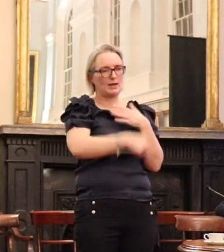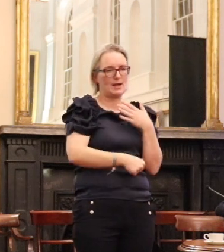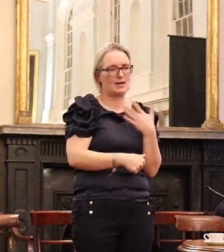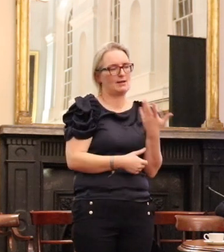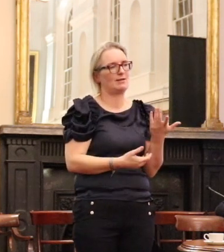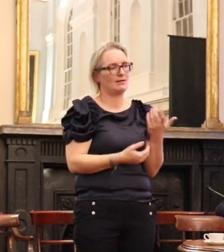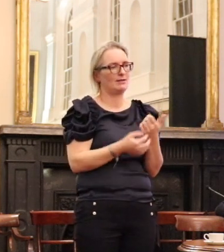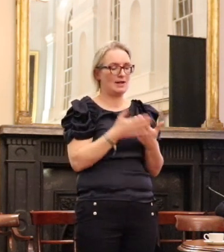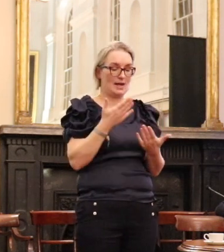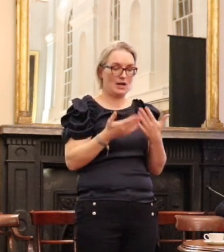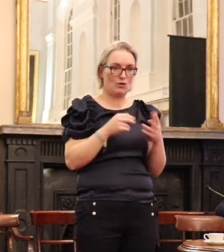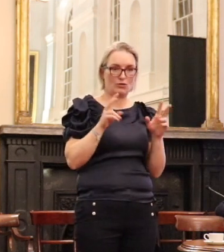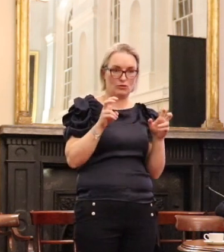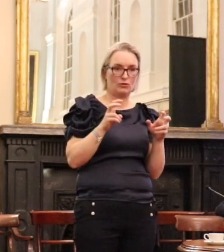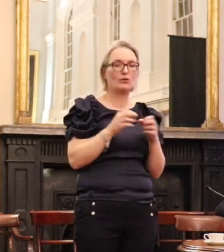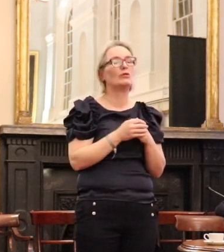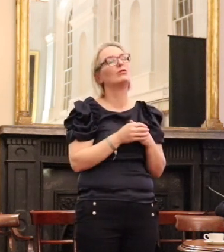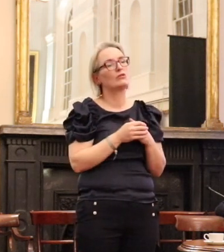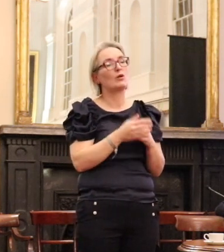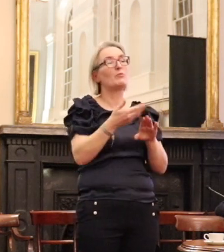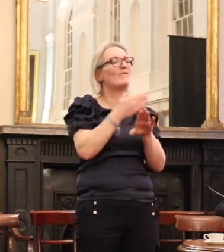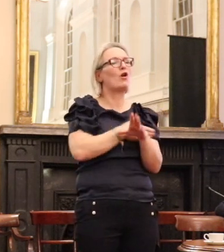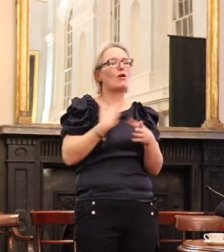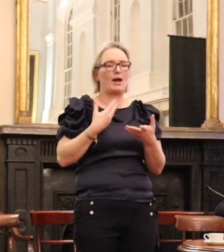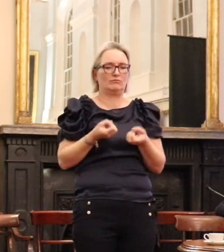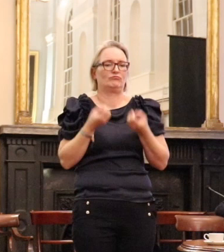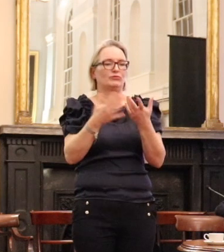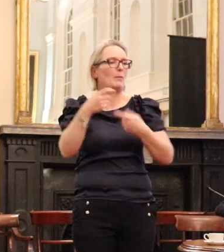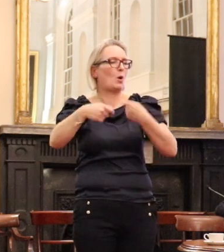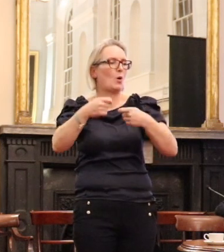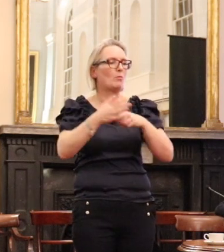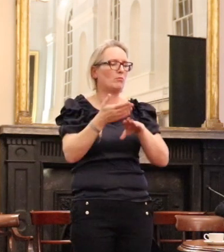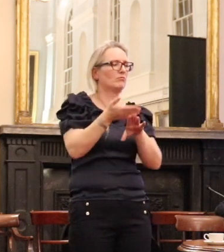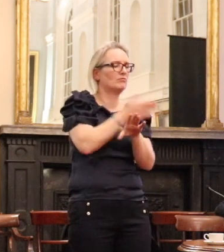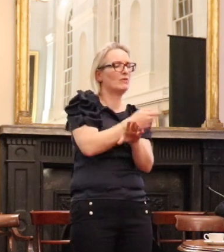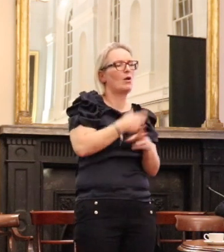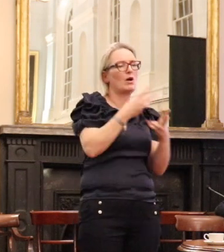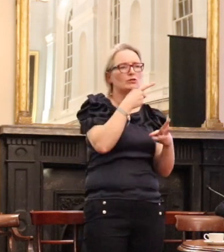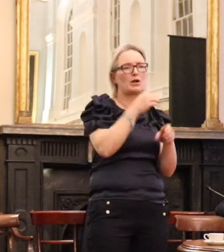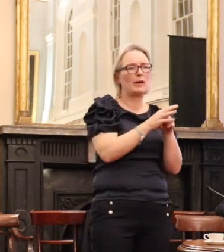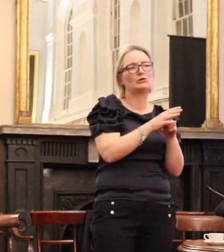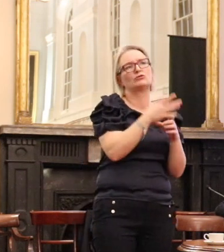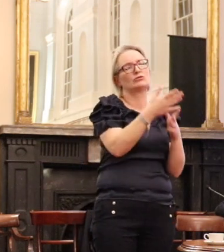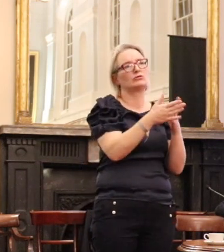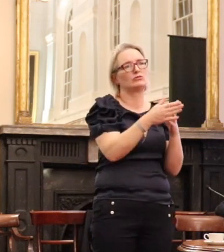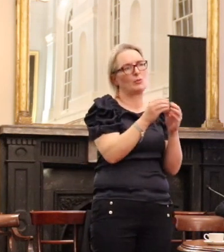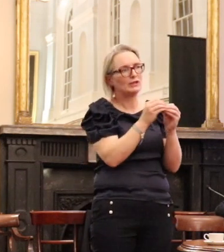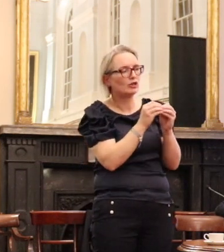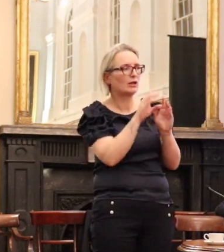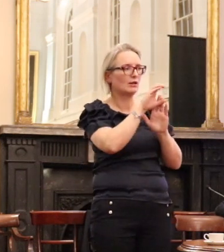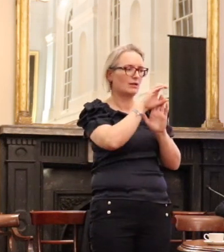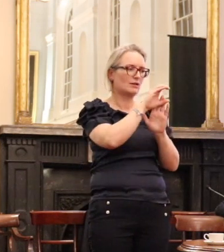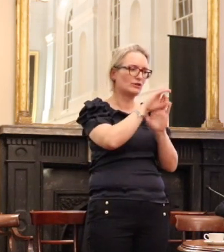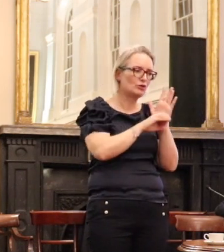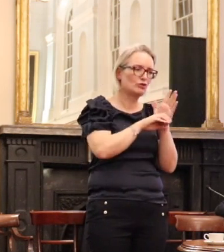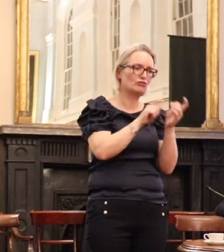convey. And before I come to that, I do want to make a point that I understand that constitutional amendments are not the